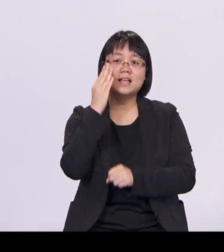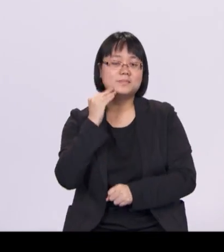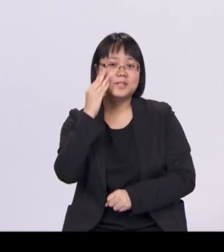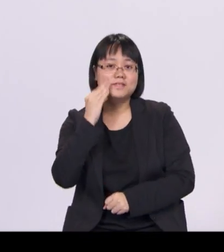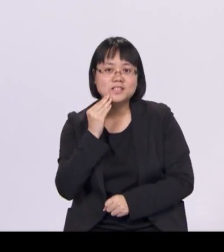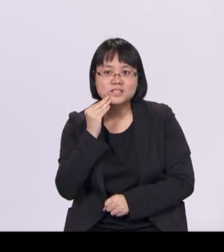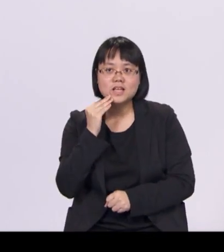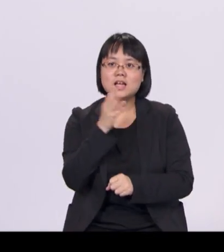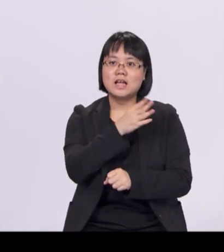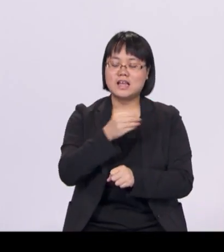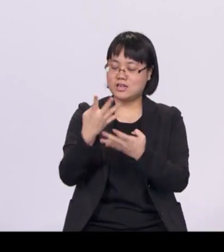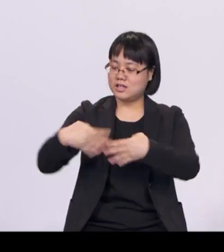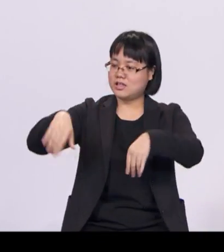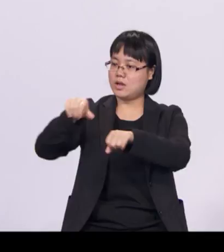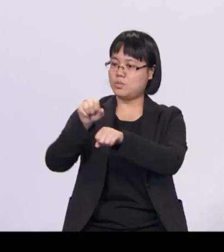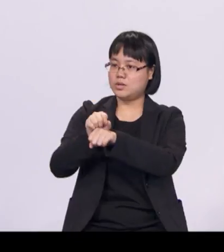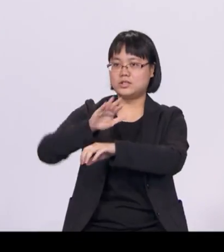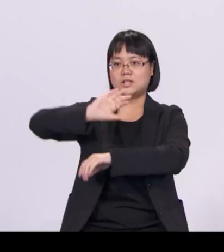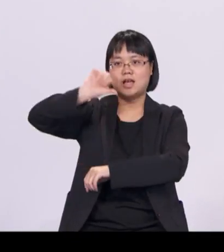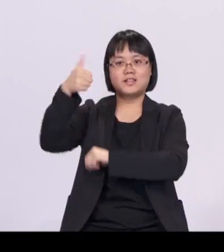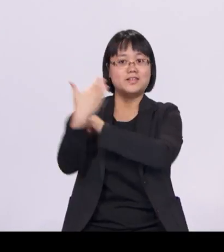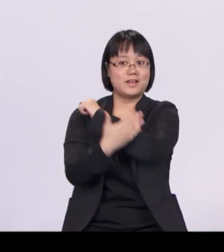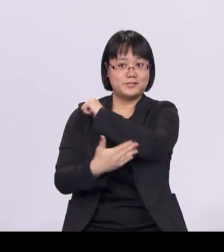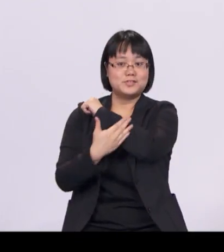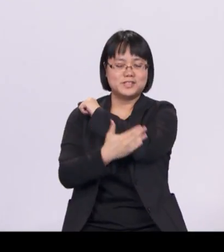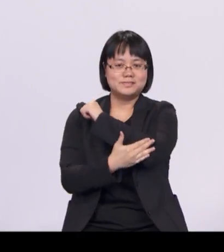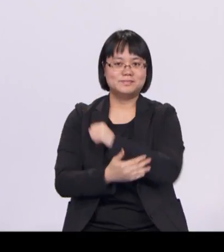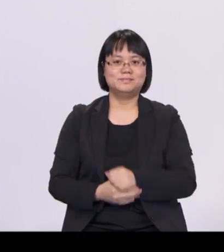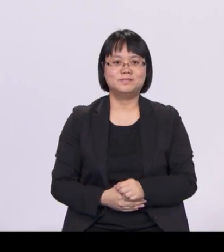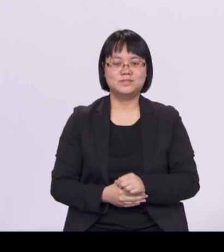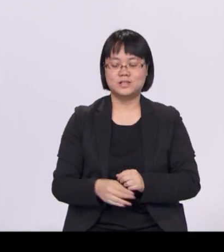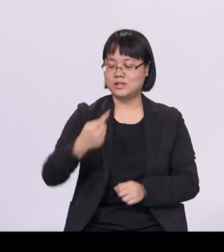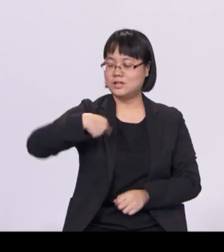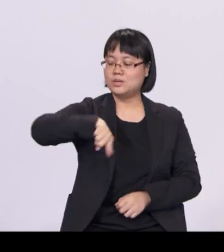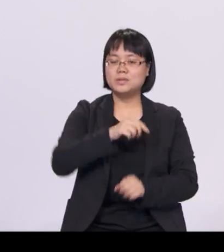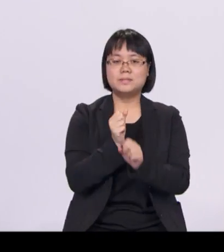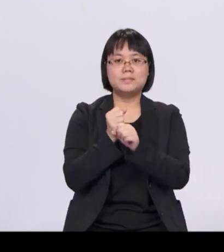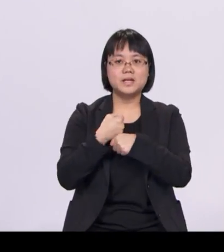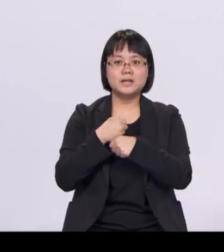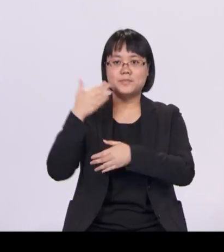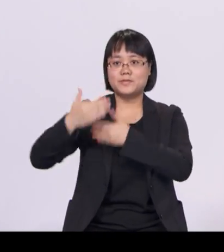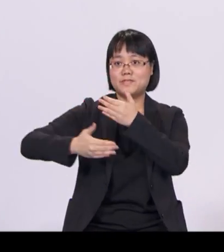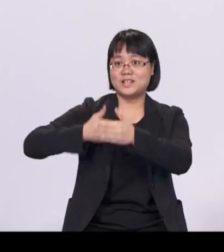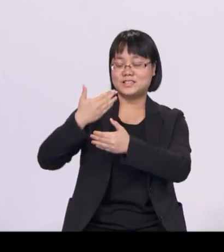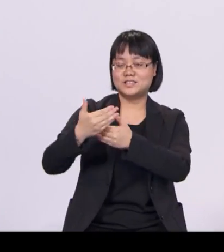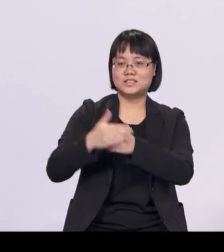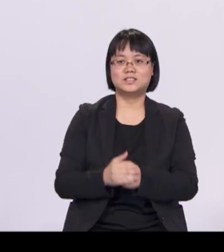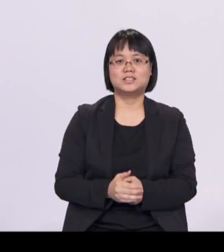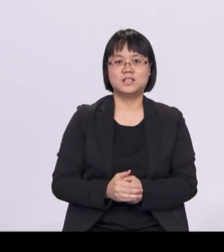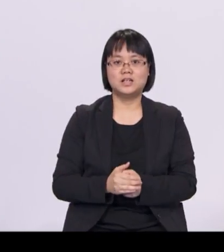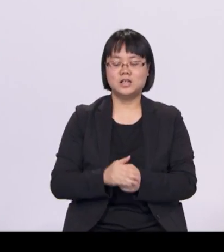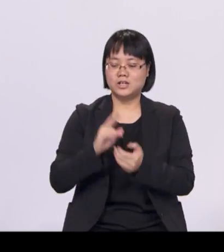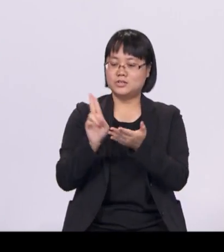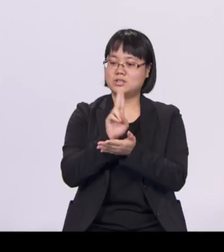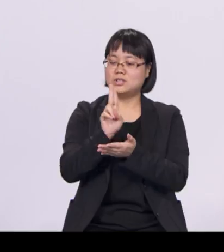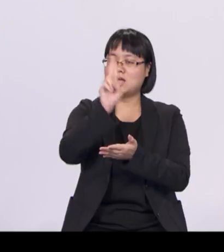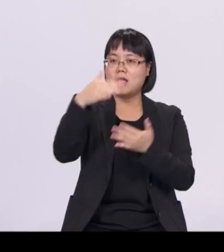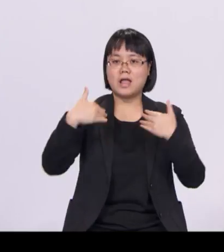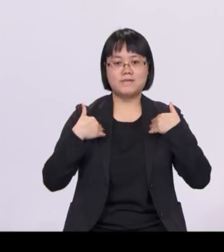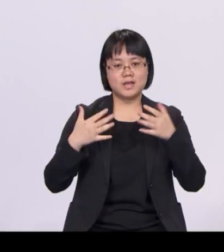overseas. We have made early progress. Our universities have expanded overseas internship